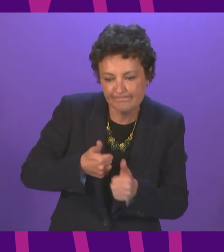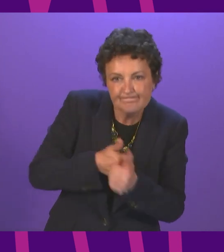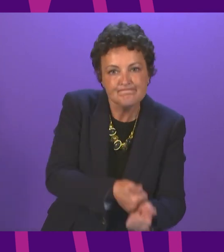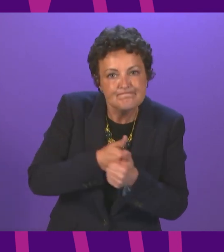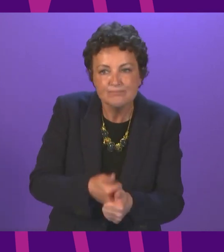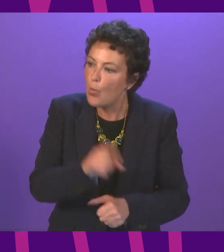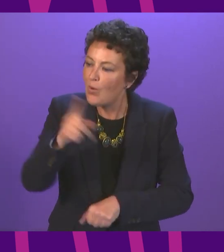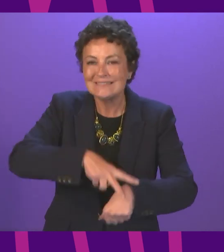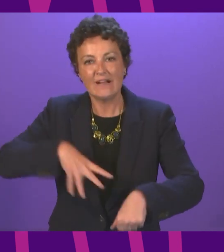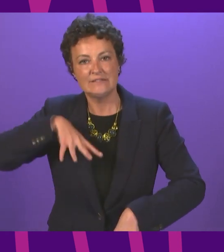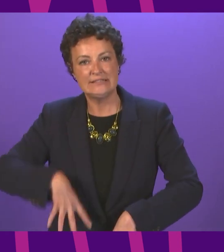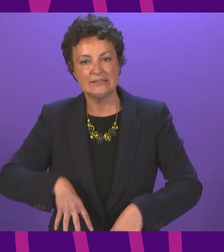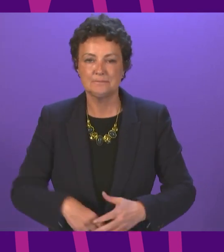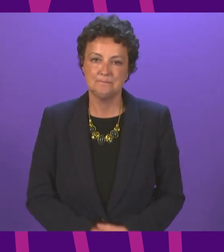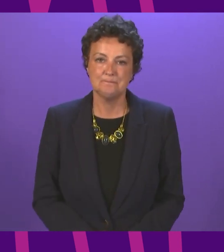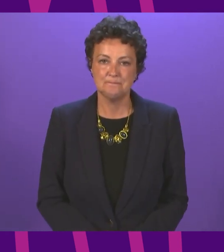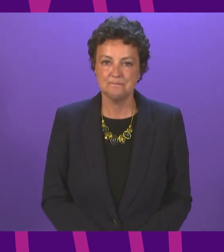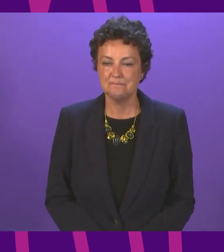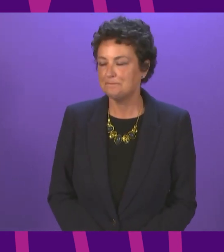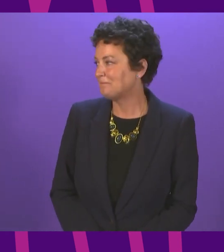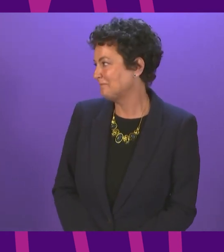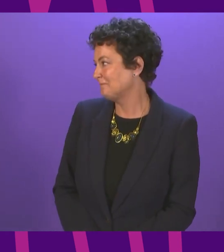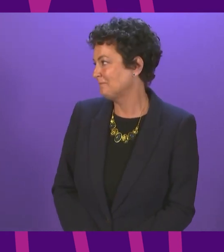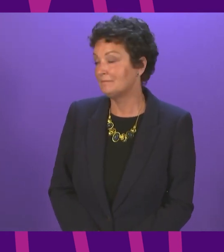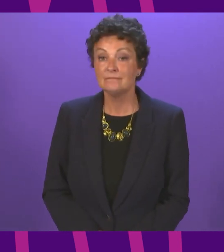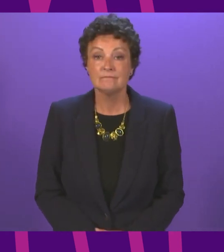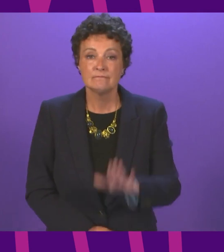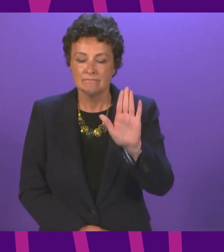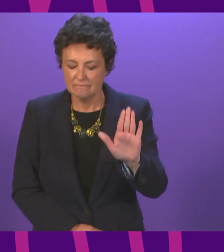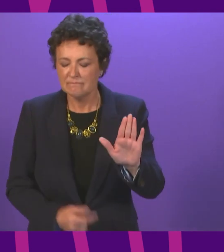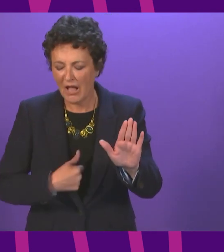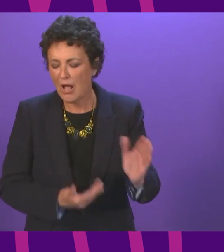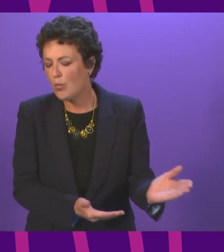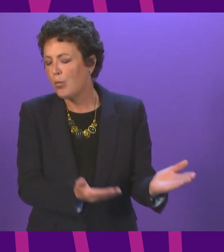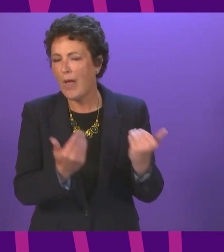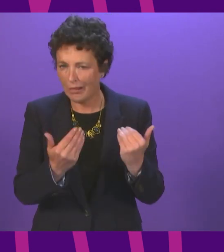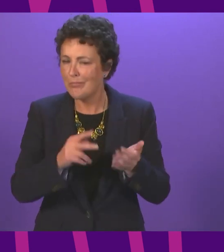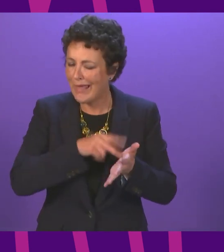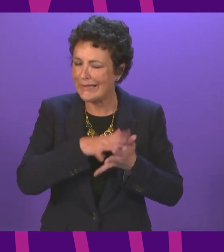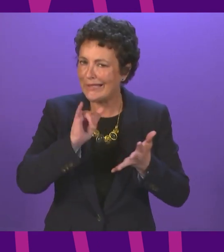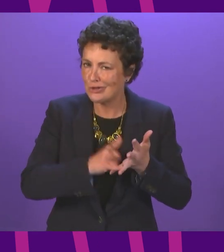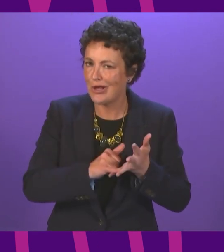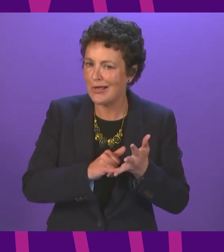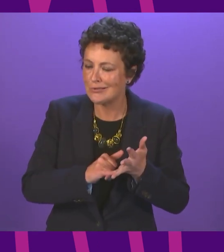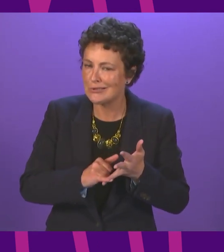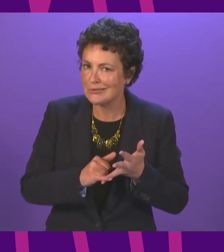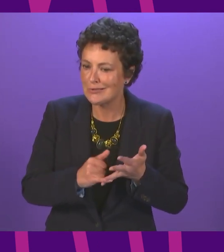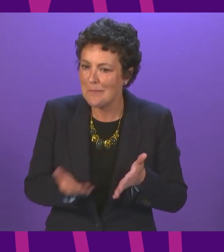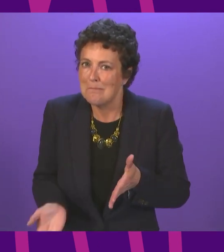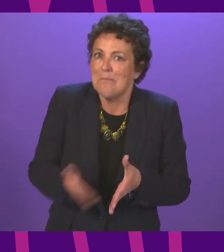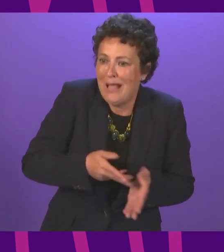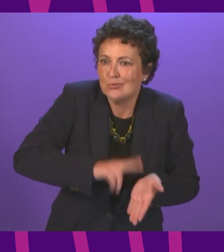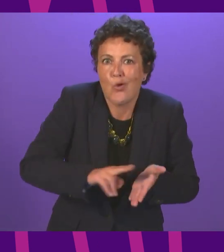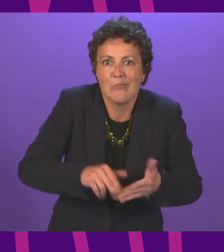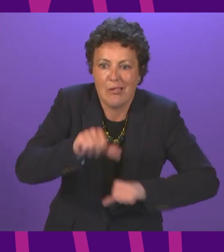staff require. Jackie Bailey. I welcome the NHS recovery plan being on its way, but these problems are happening now.